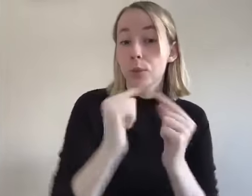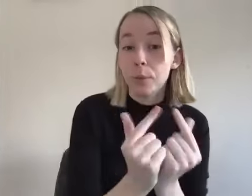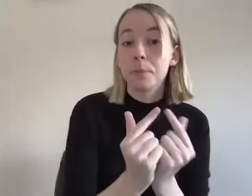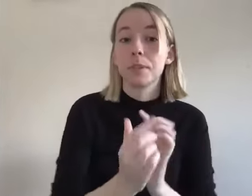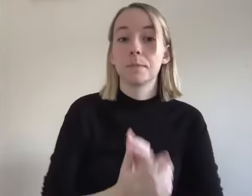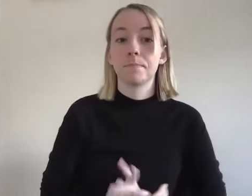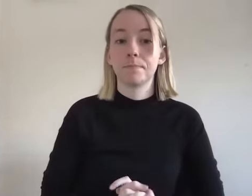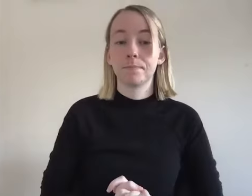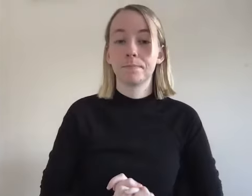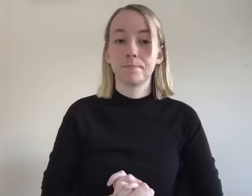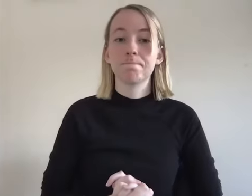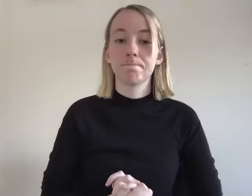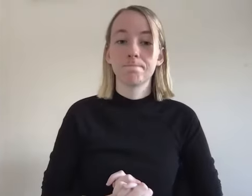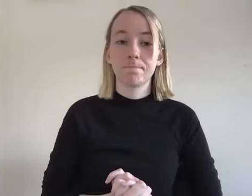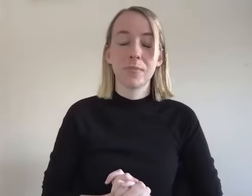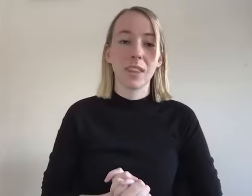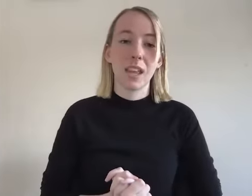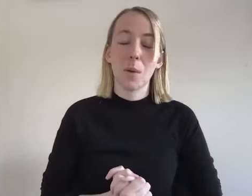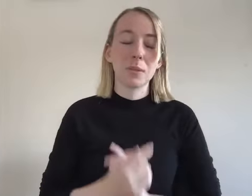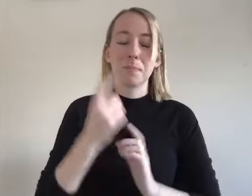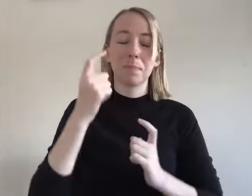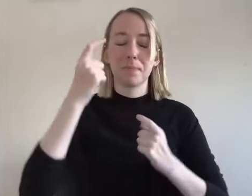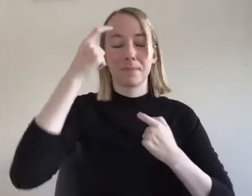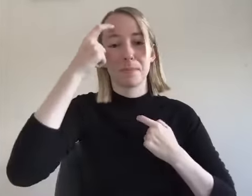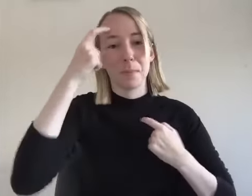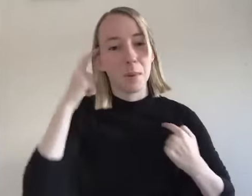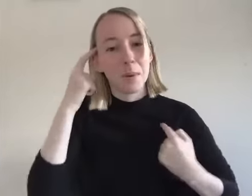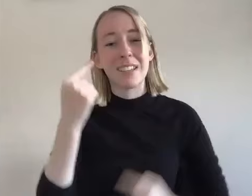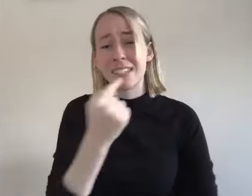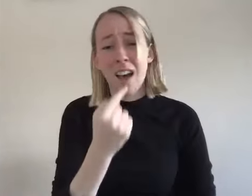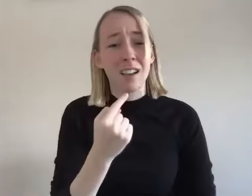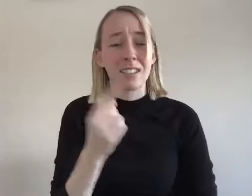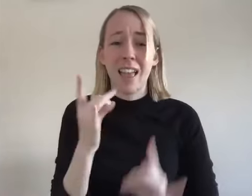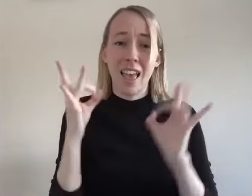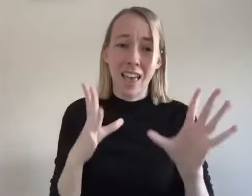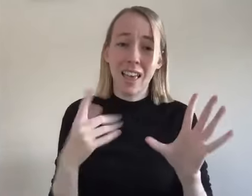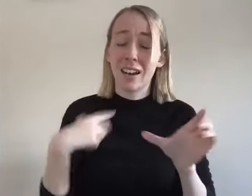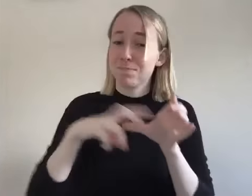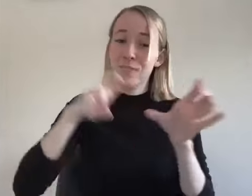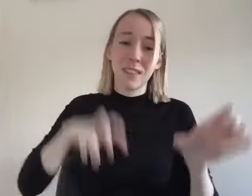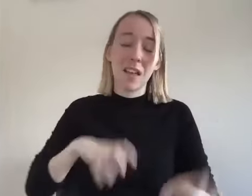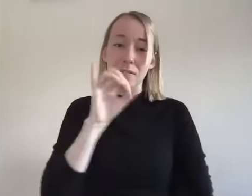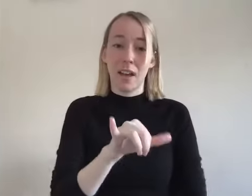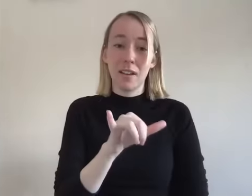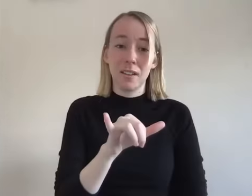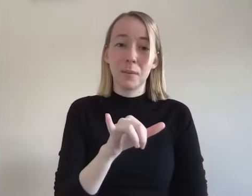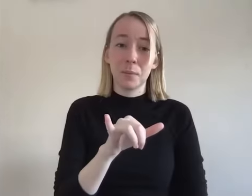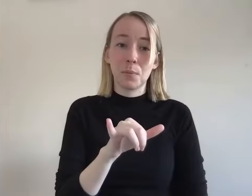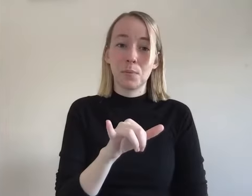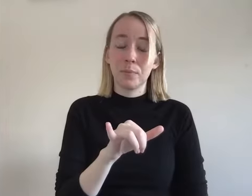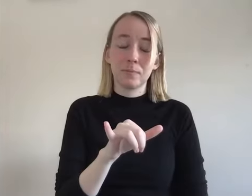and it was like it was traumatic like it sucked and i left that fellowship i like can't